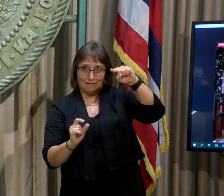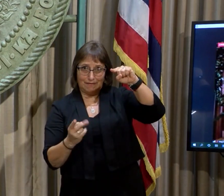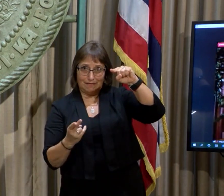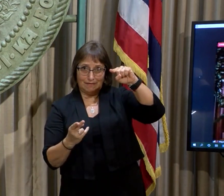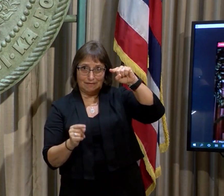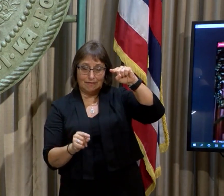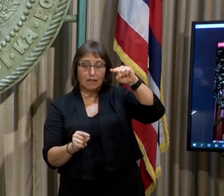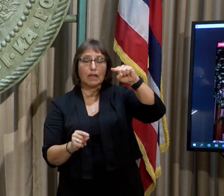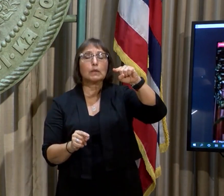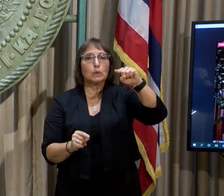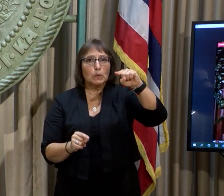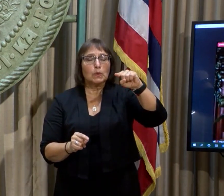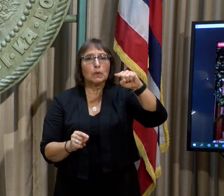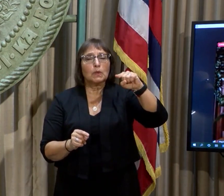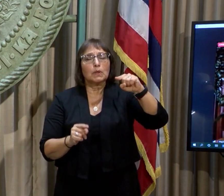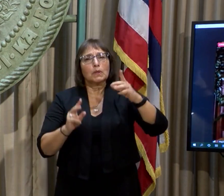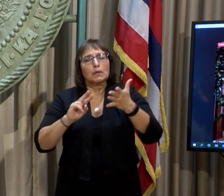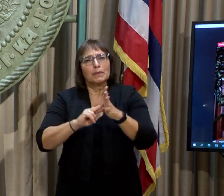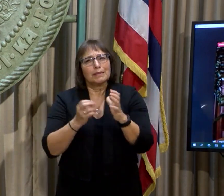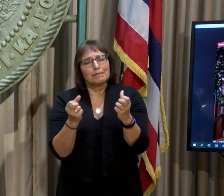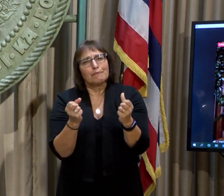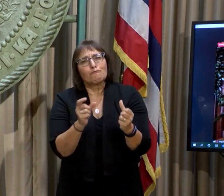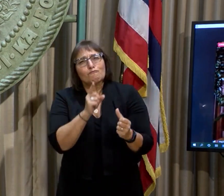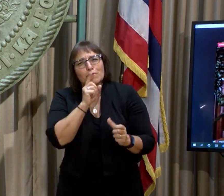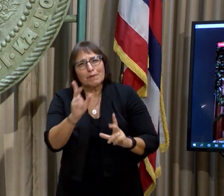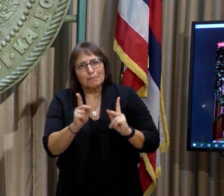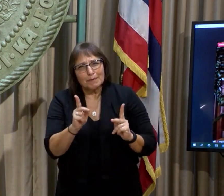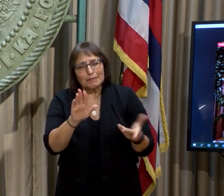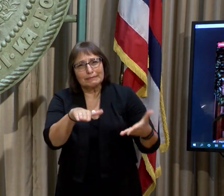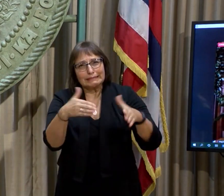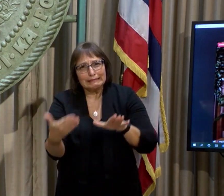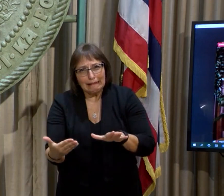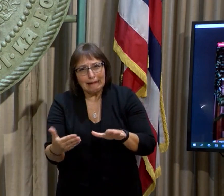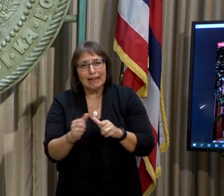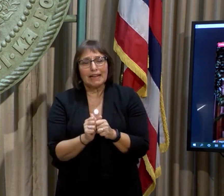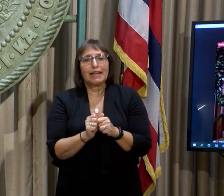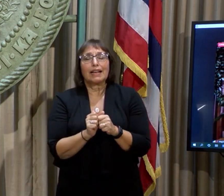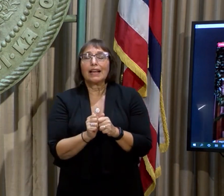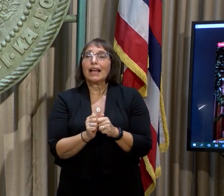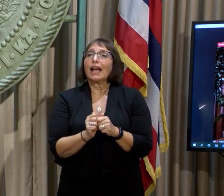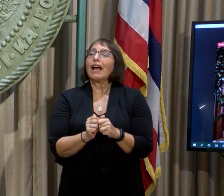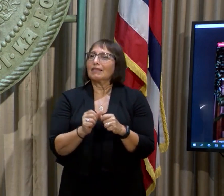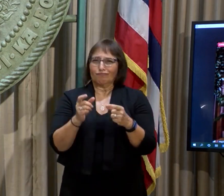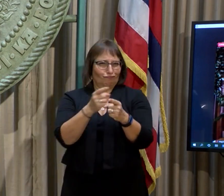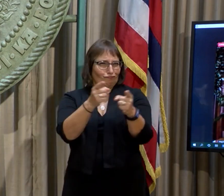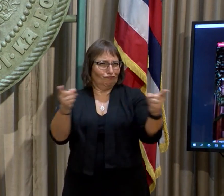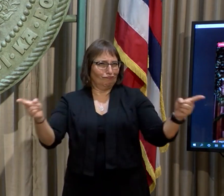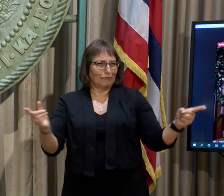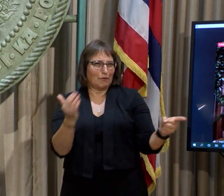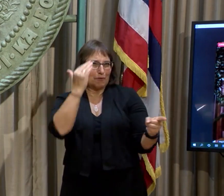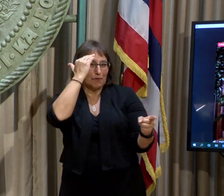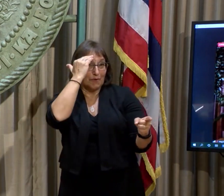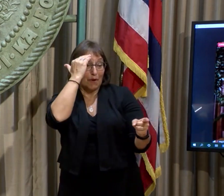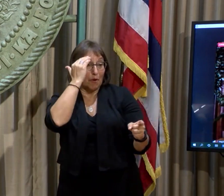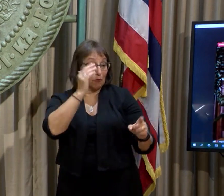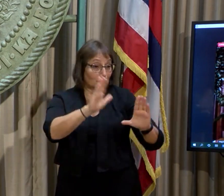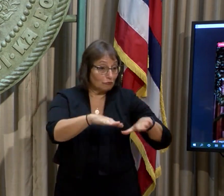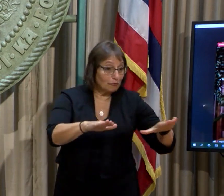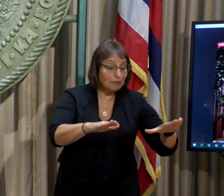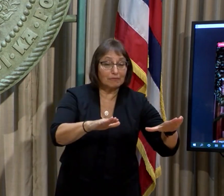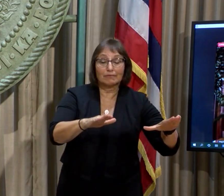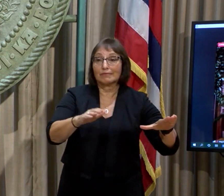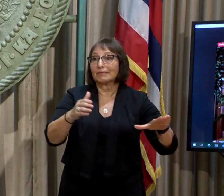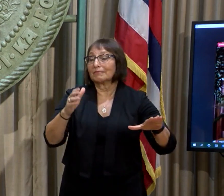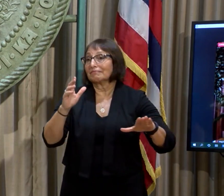represent real people. Too many of us know children, spouses, and colleagues